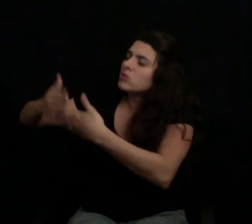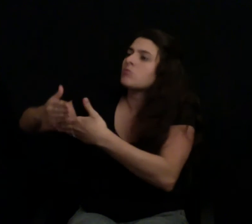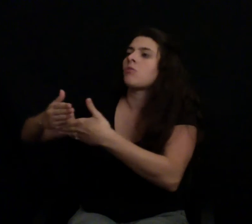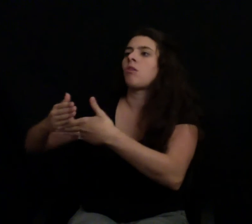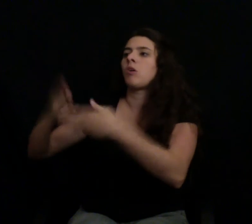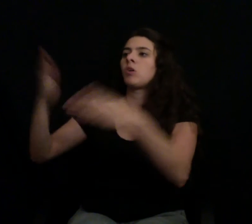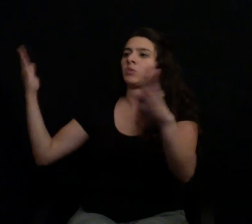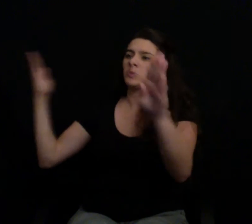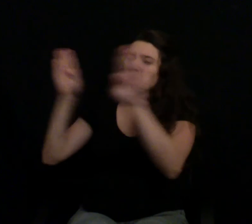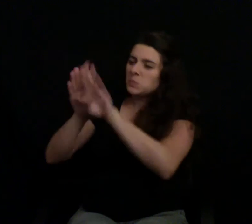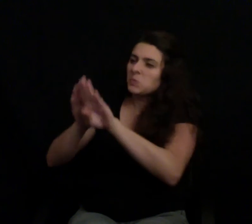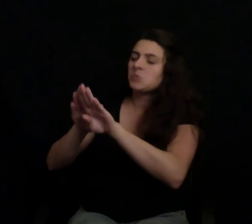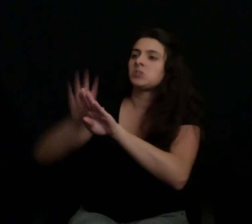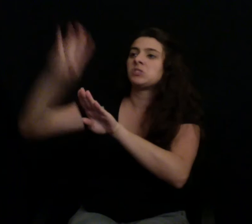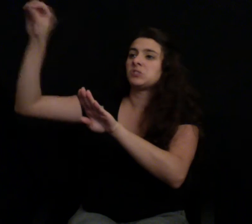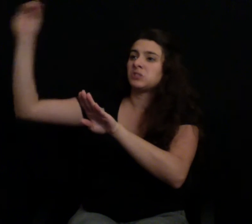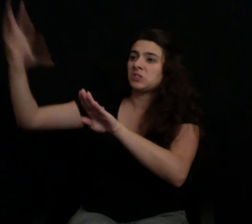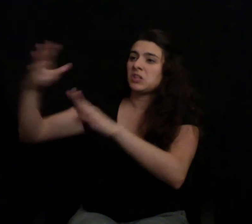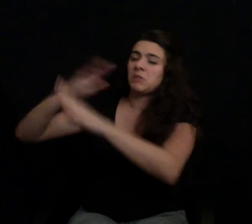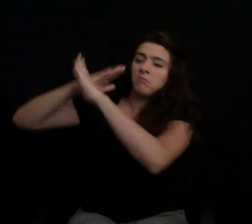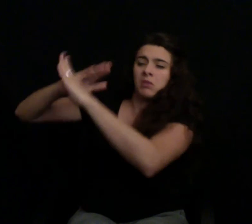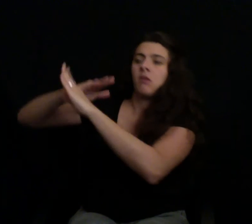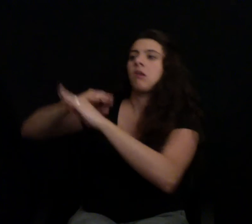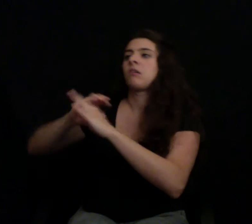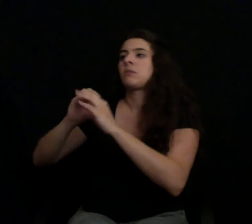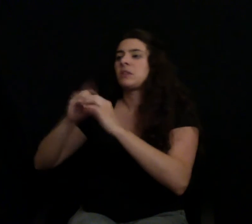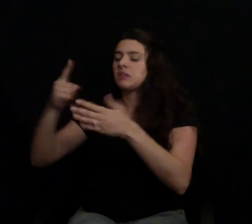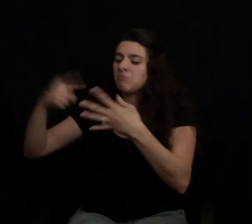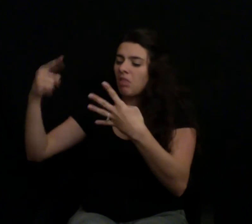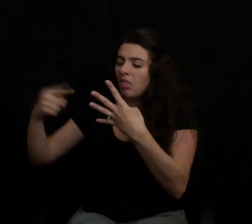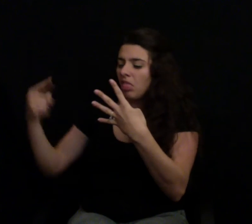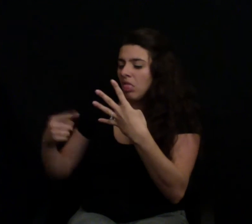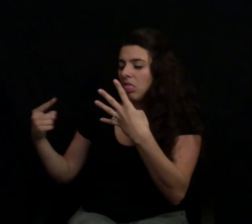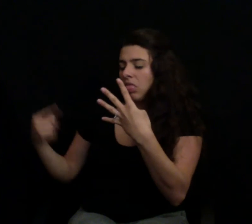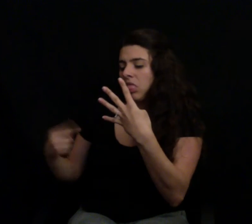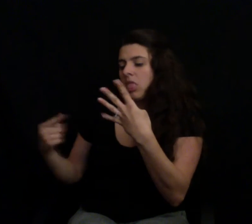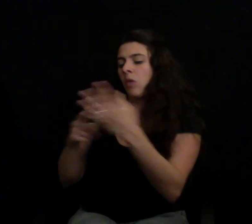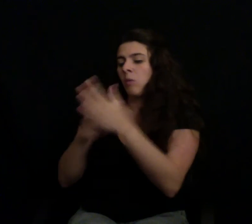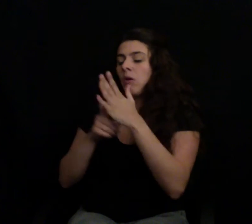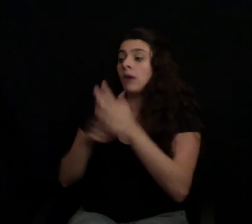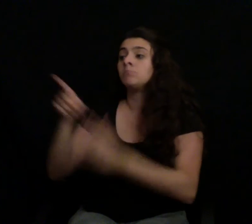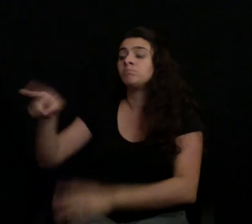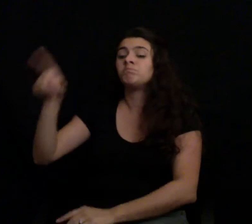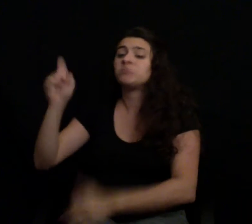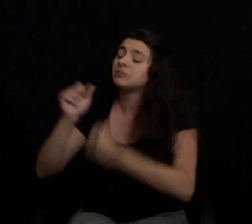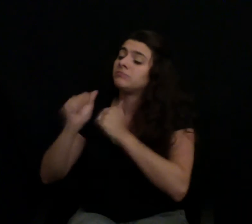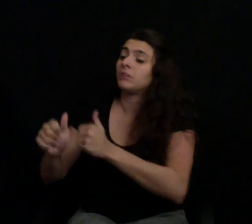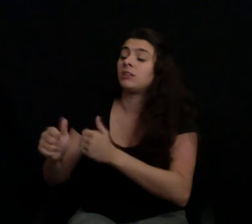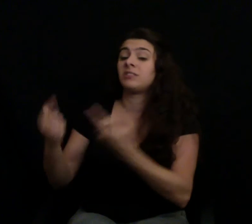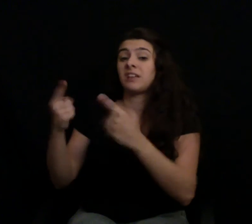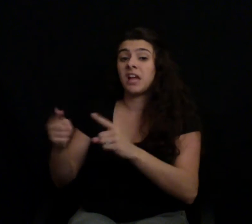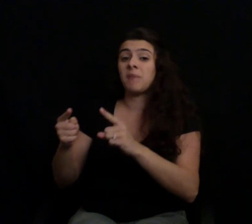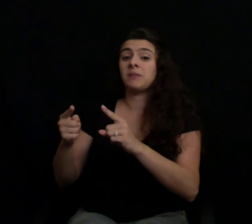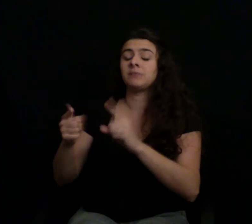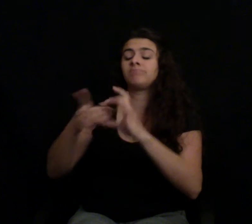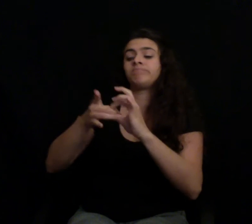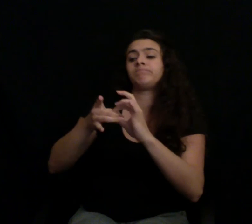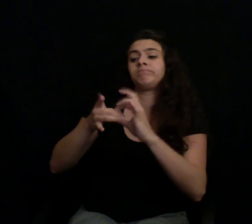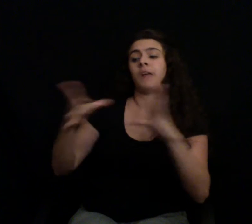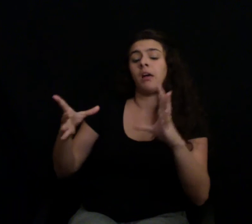antibiotics, or these are the genetics you're going to get, you have to do it. Or you lose that contract, and then you can't pay your debt